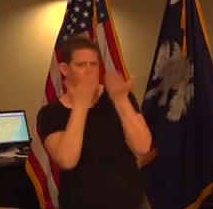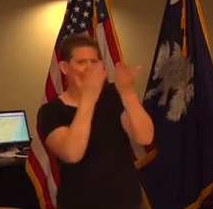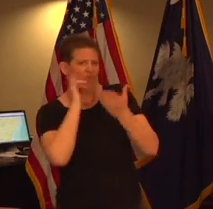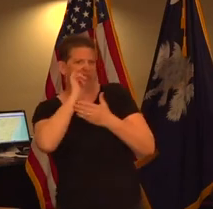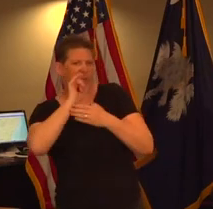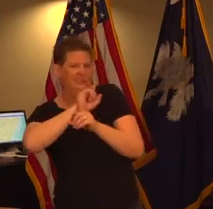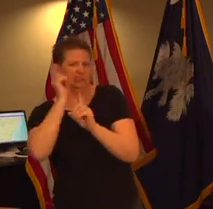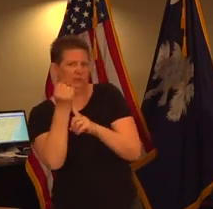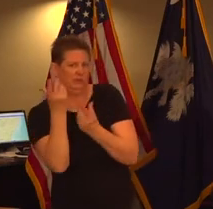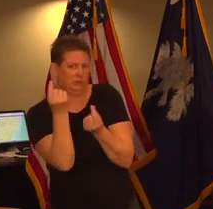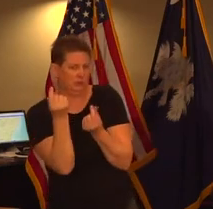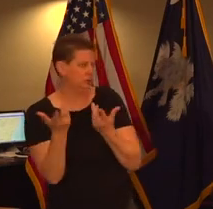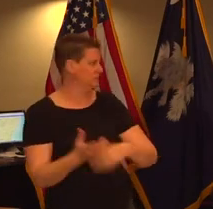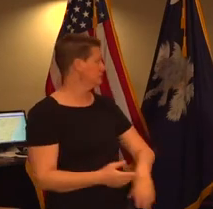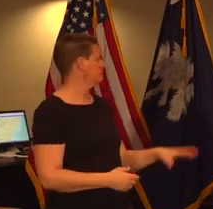distancing